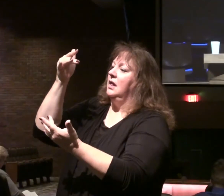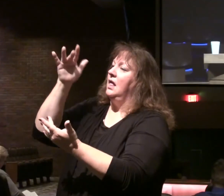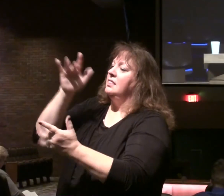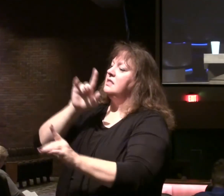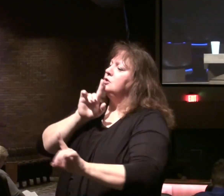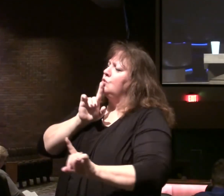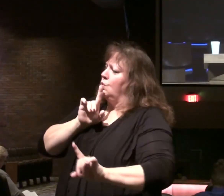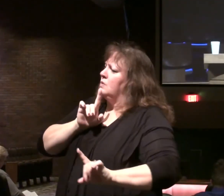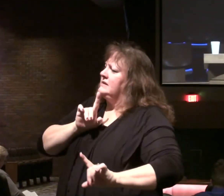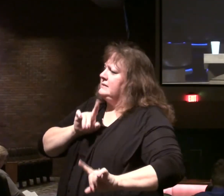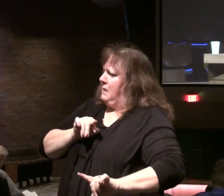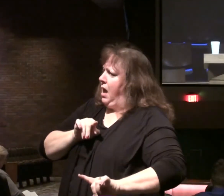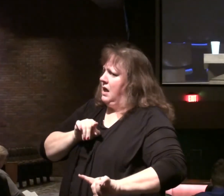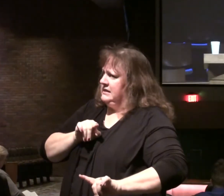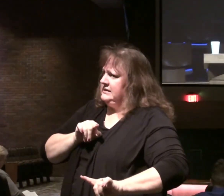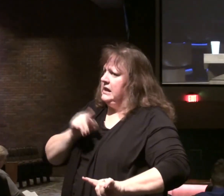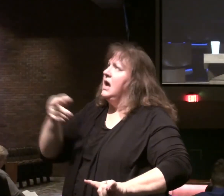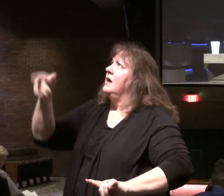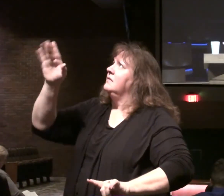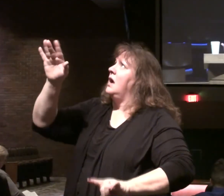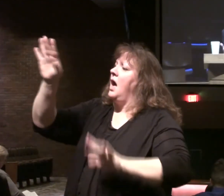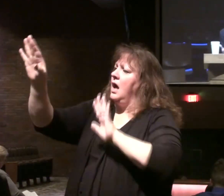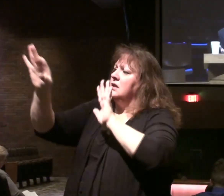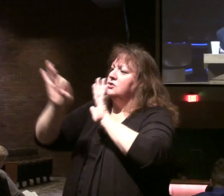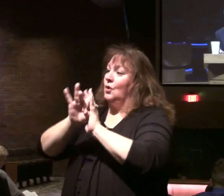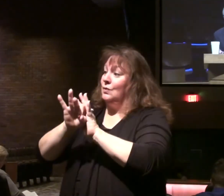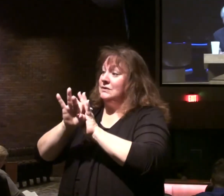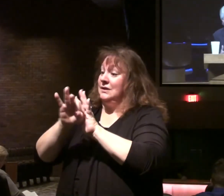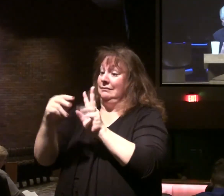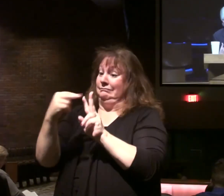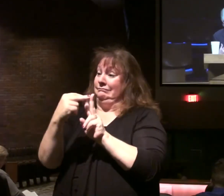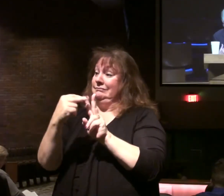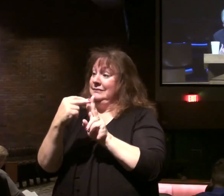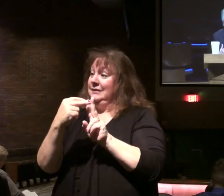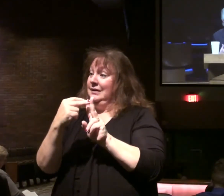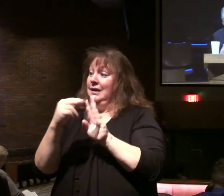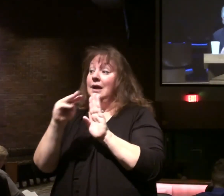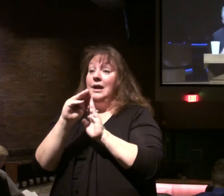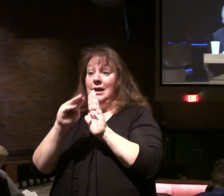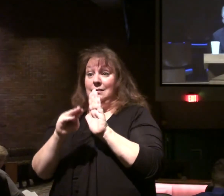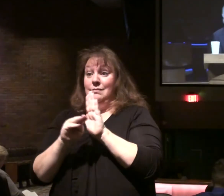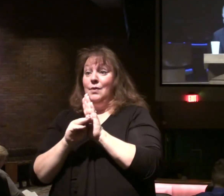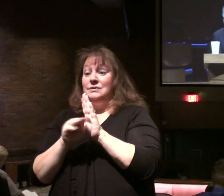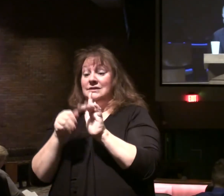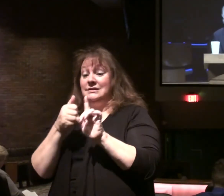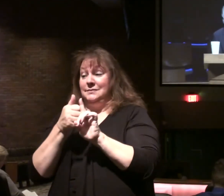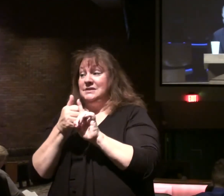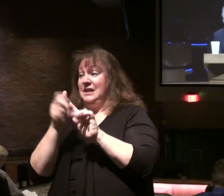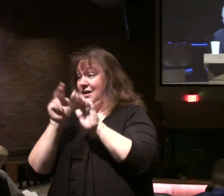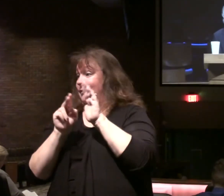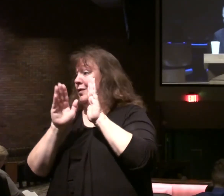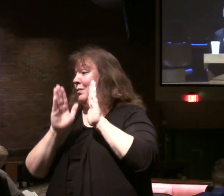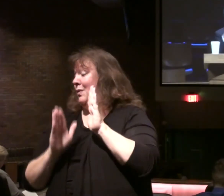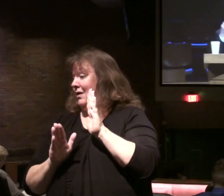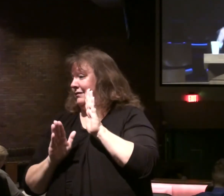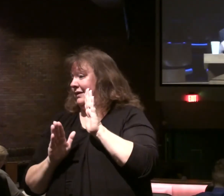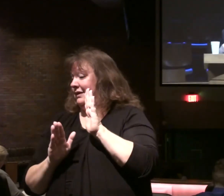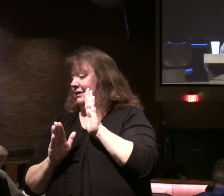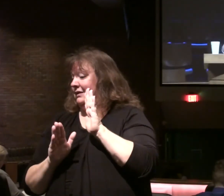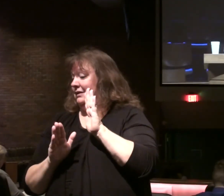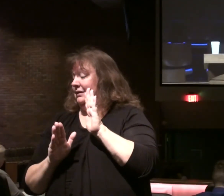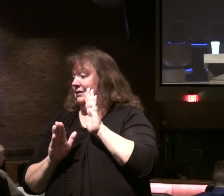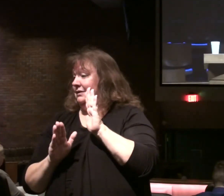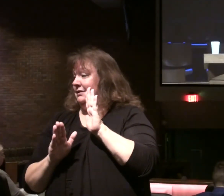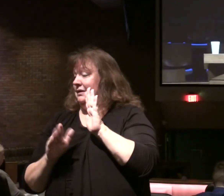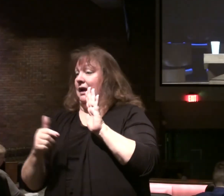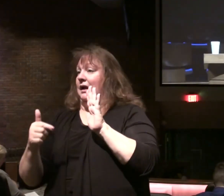the context. Of God's appointed witnesses. And Moses was a prophet also. He doesn't himself. Personally